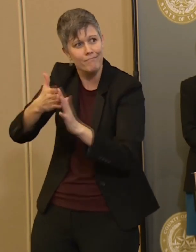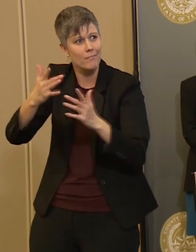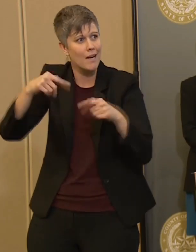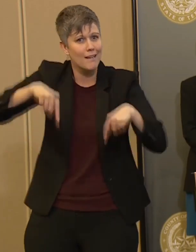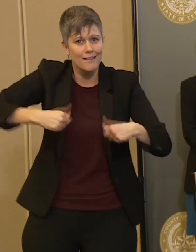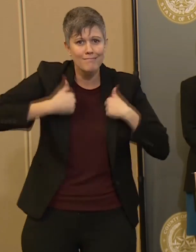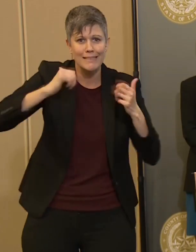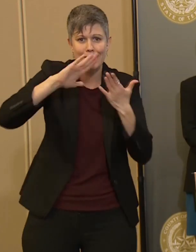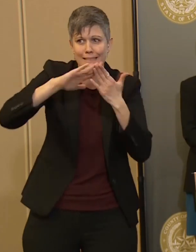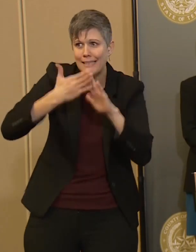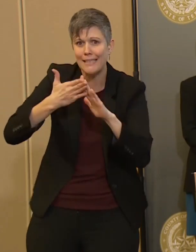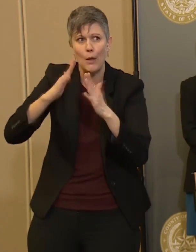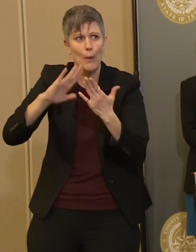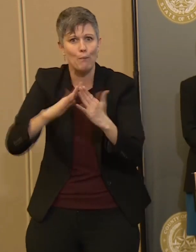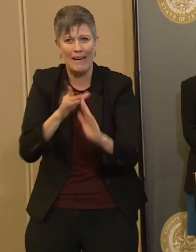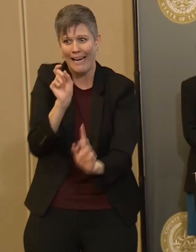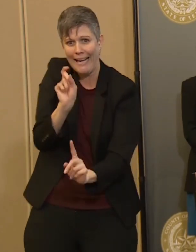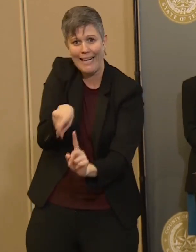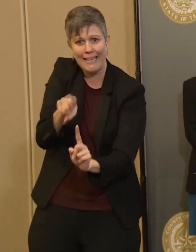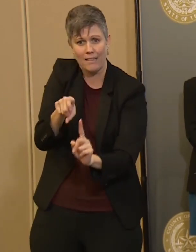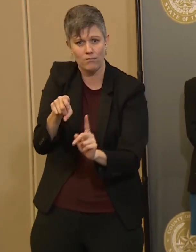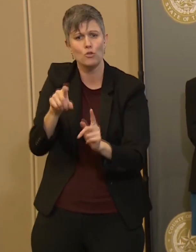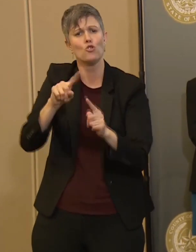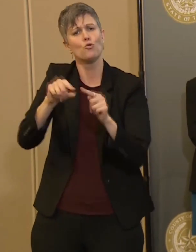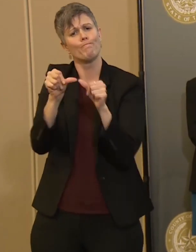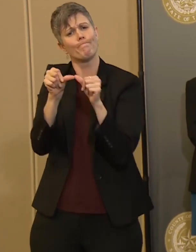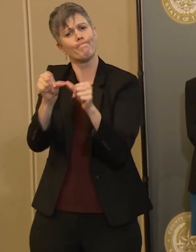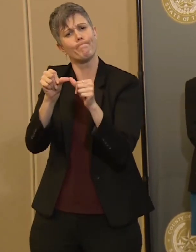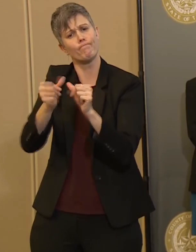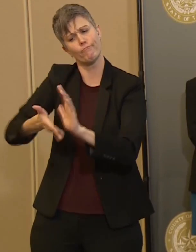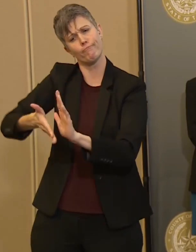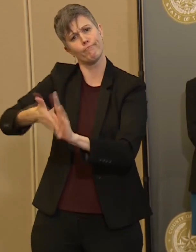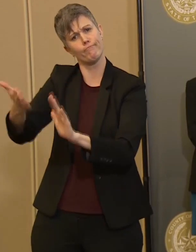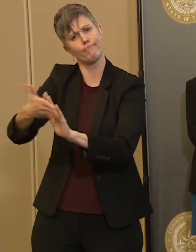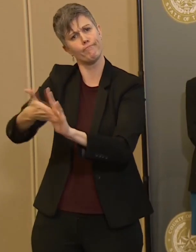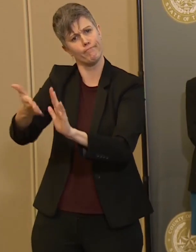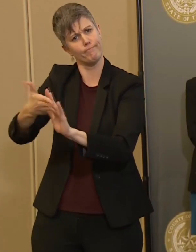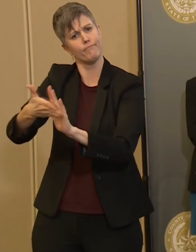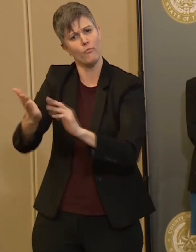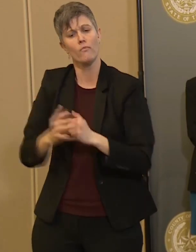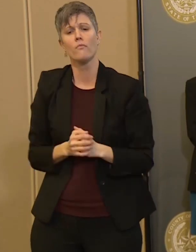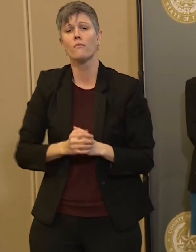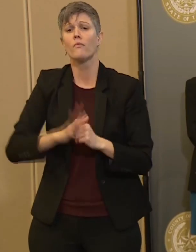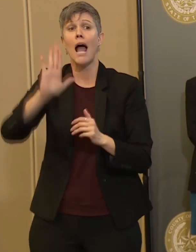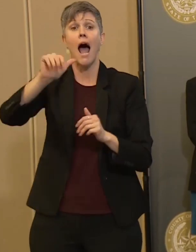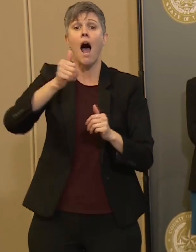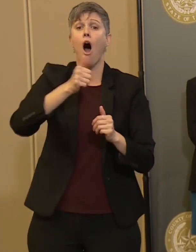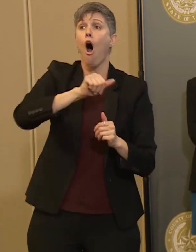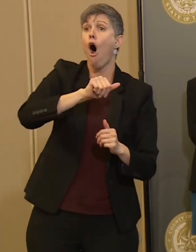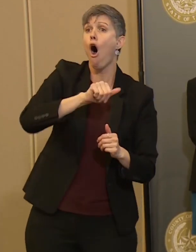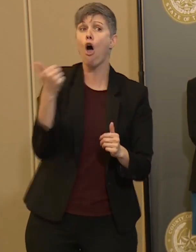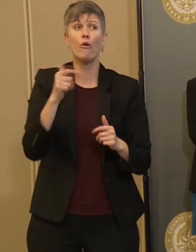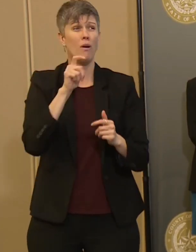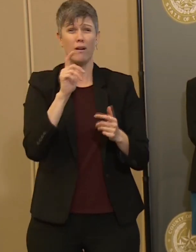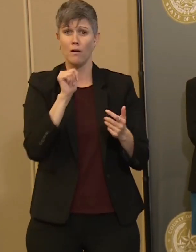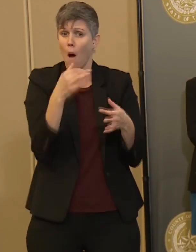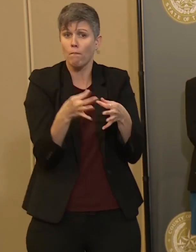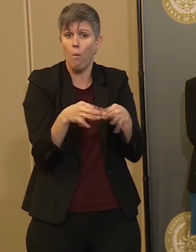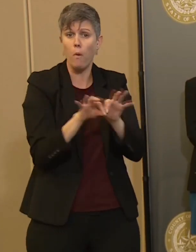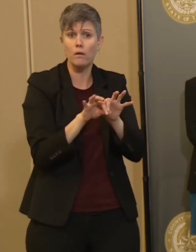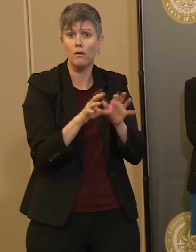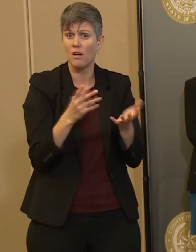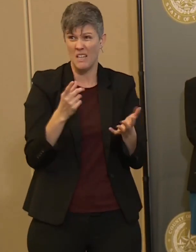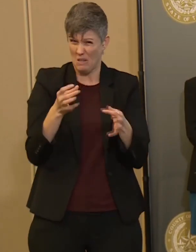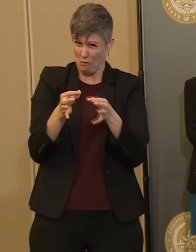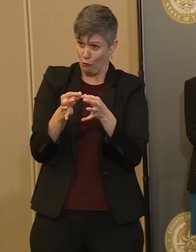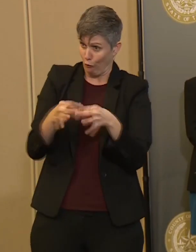and the community to be able to move forward. But everything that's not essential and critical, we're going to